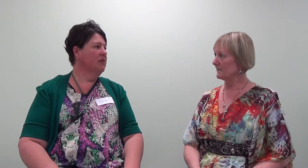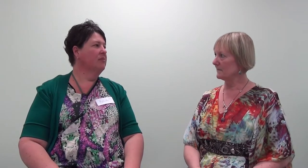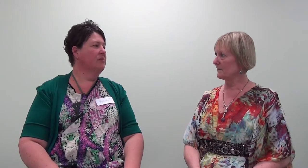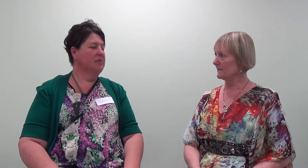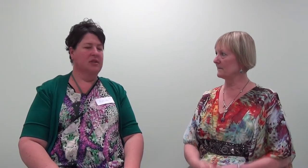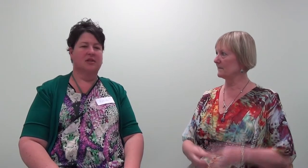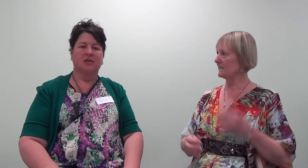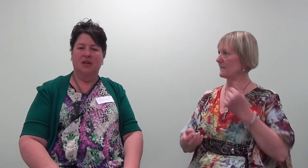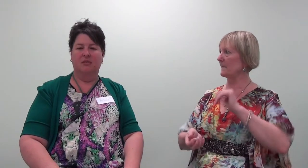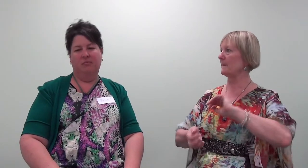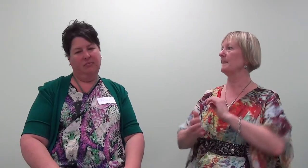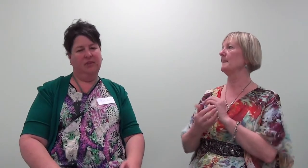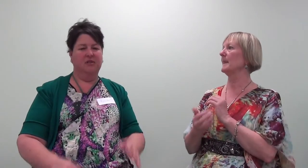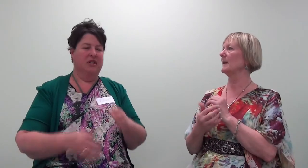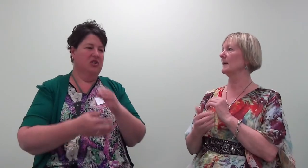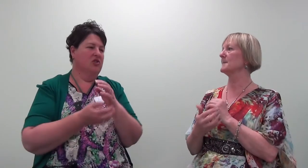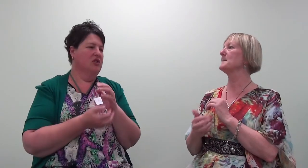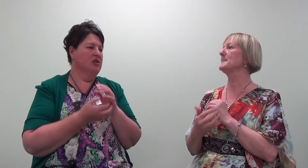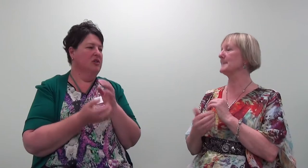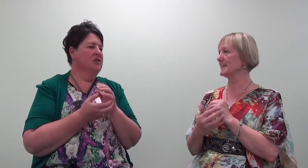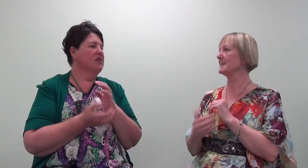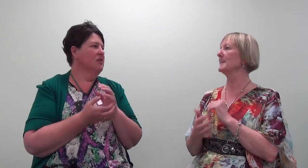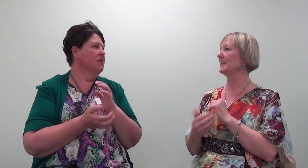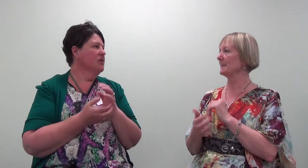It doesn't seem as much stiffness.